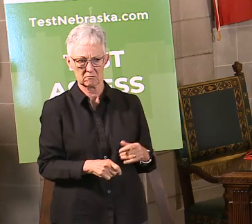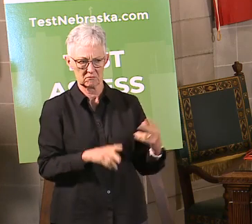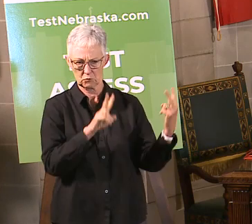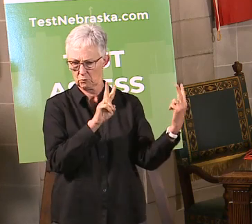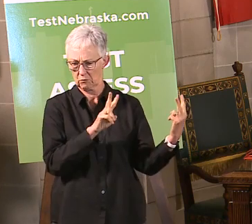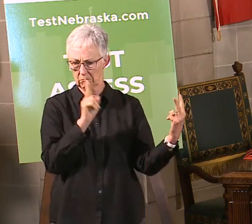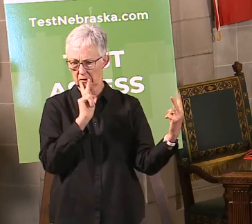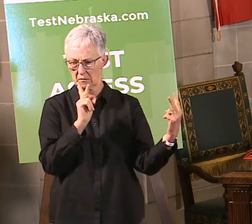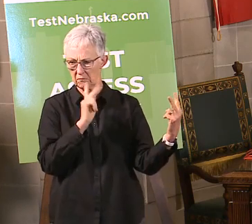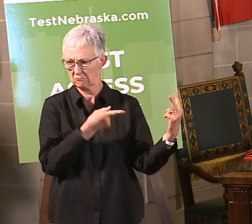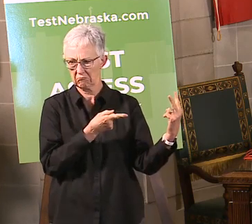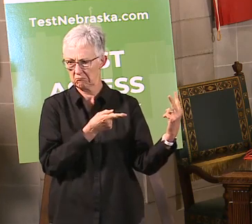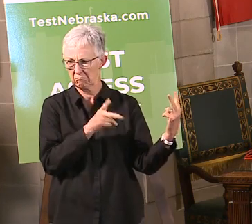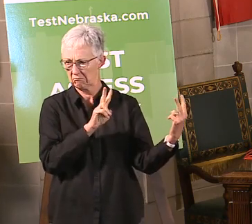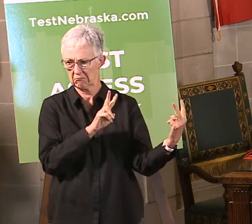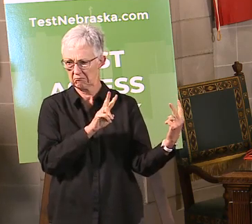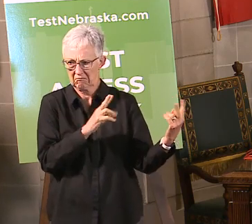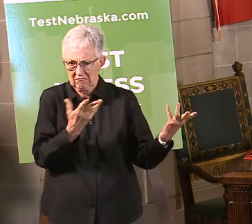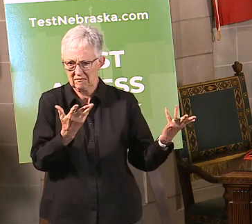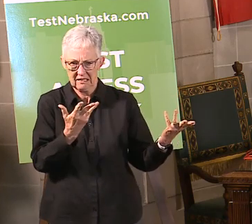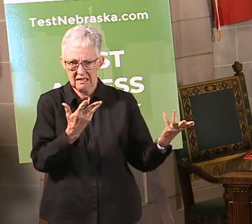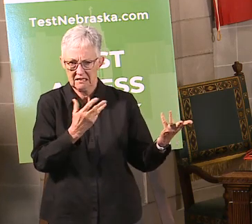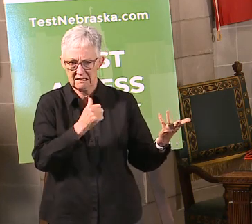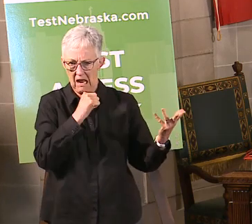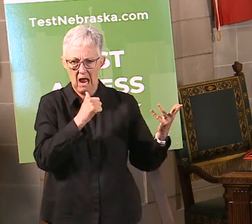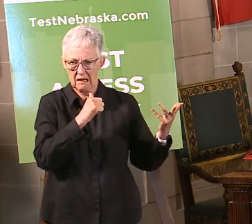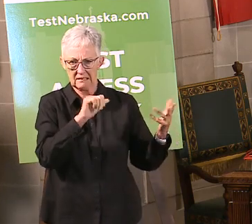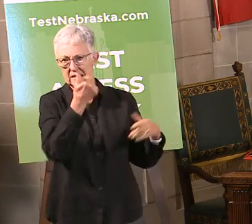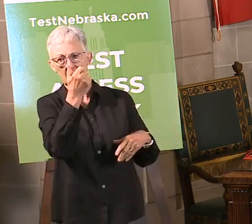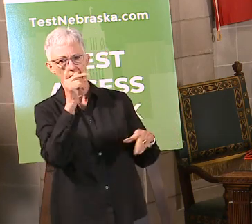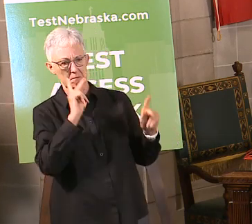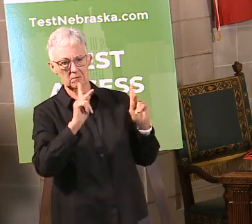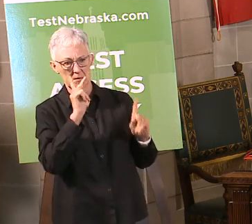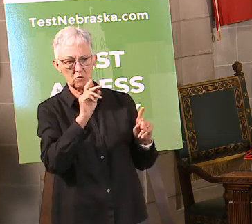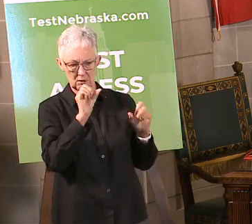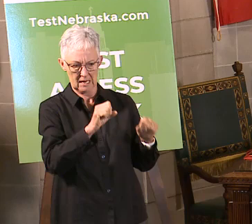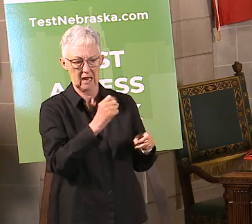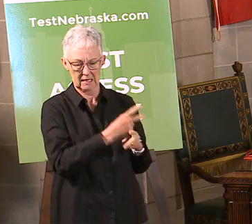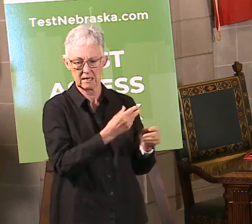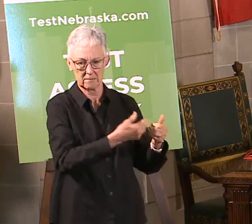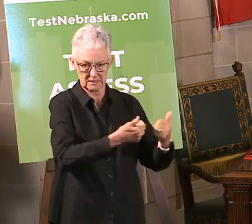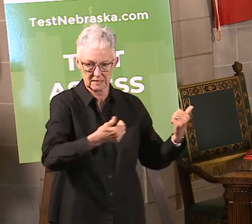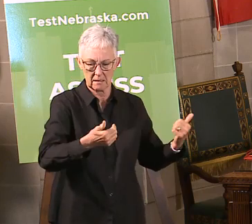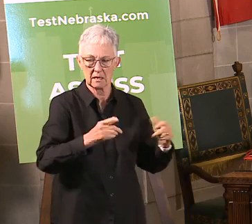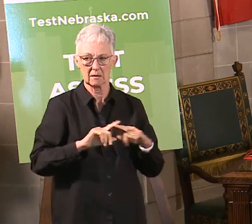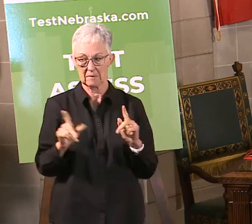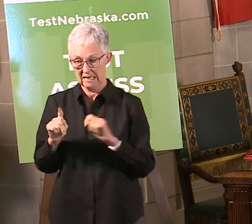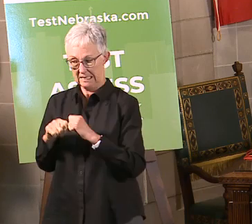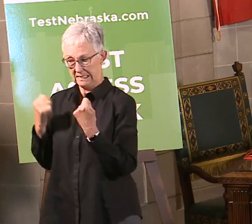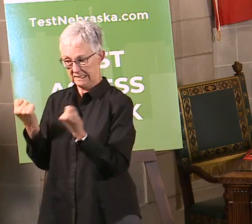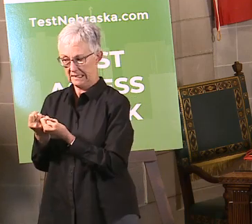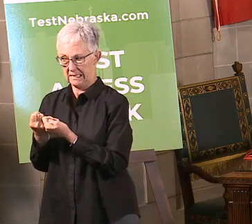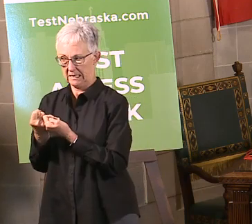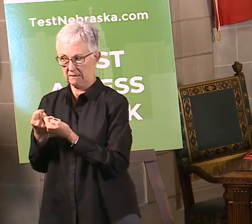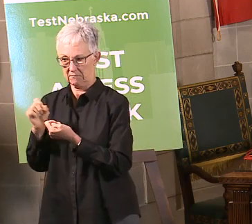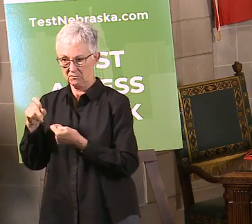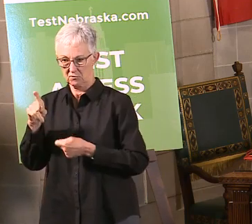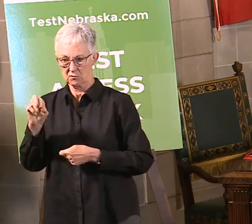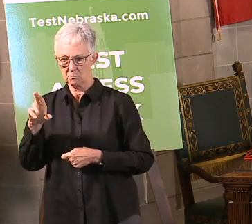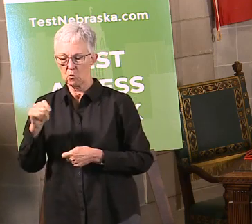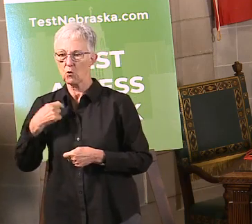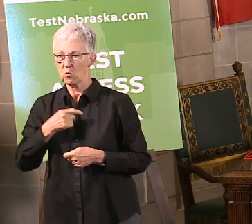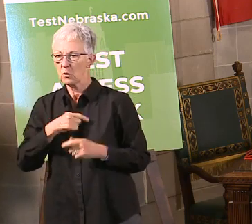right? Those are things that are never specifically closed. But when we're talking about those team-organized sports, we're starting with baseball and softball.